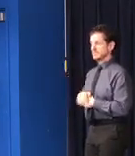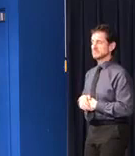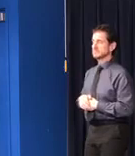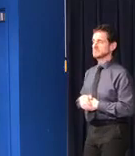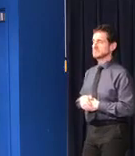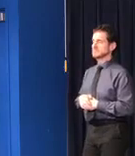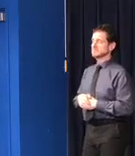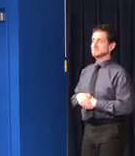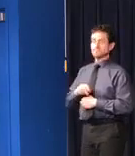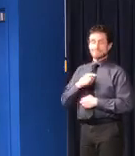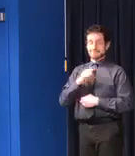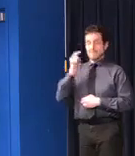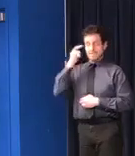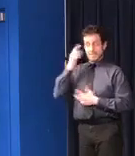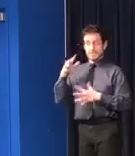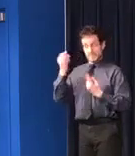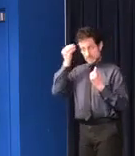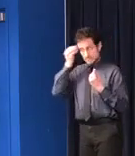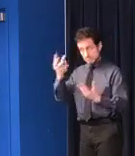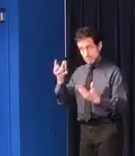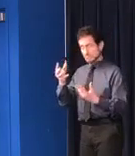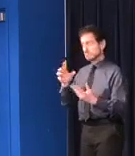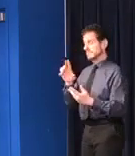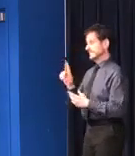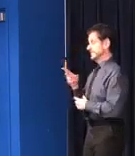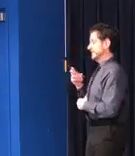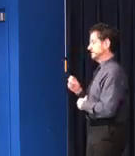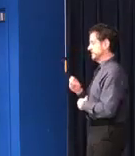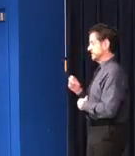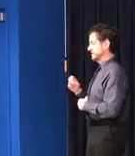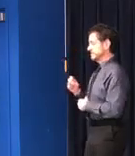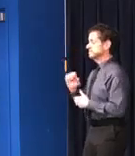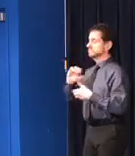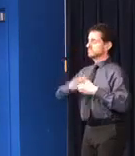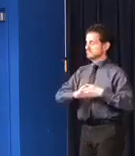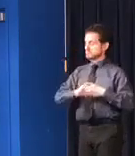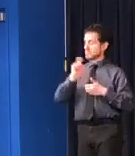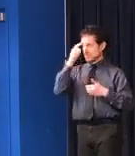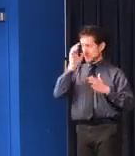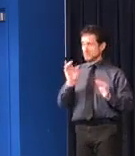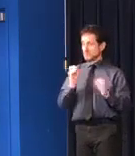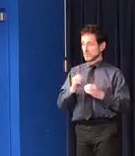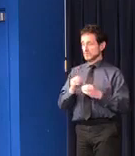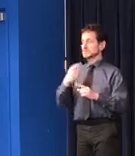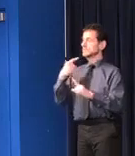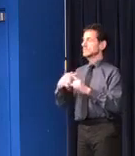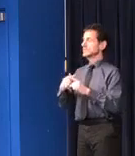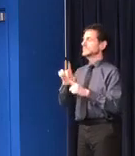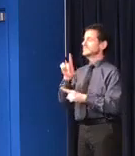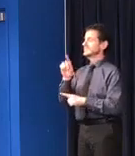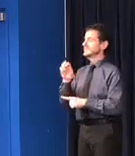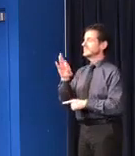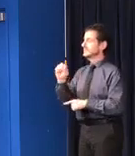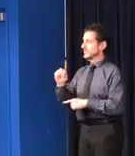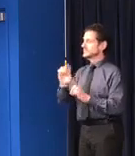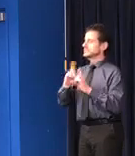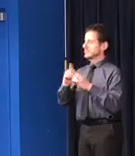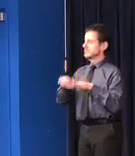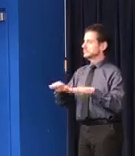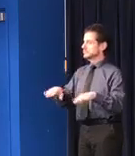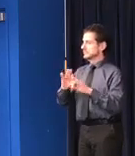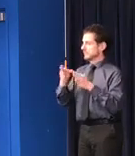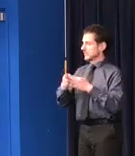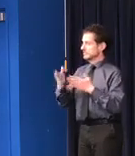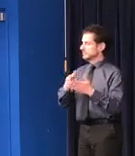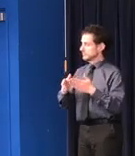shared, the Department of Human Services with the Governor's Office and our sister agency, Department of Children and Family Services launched the Emergency Child